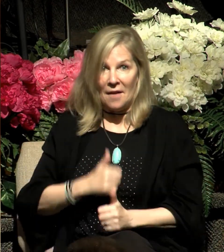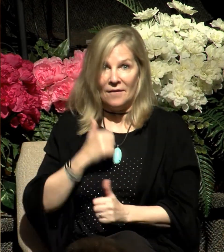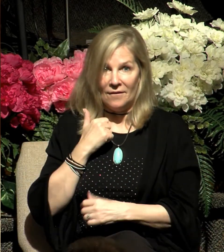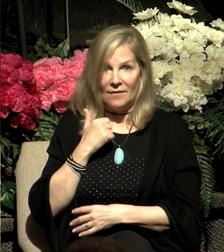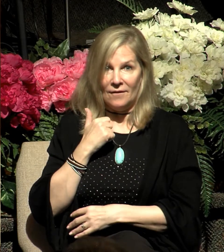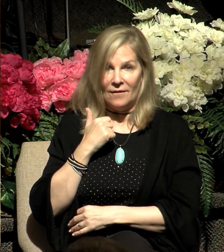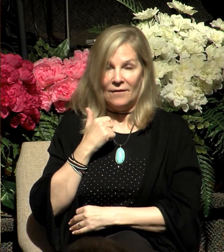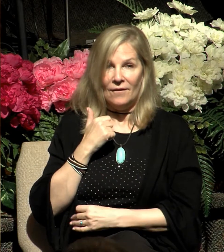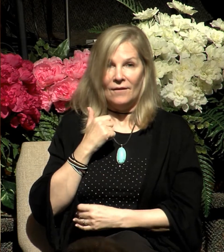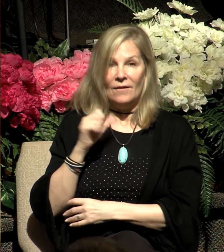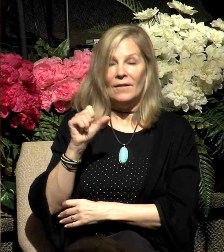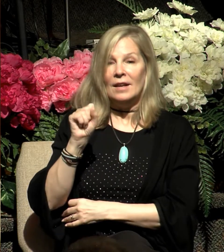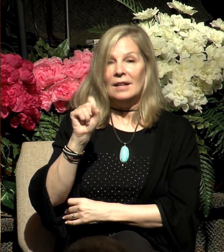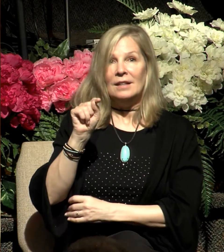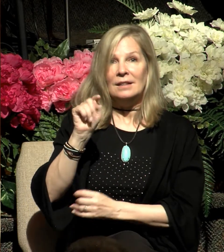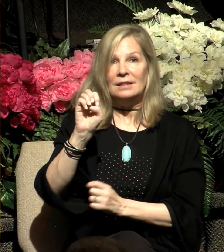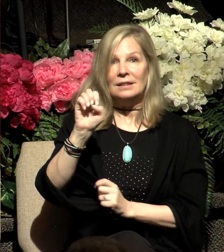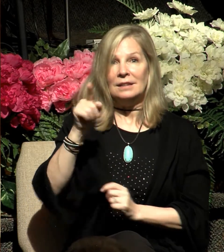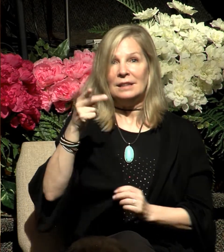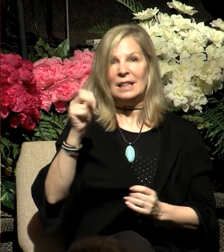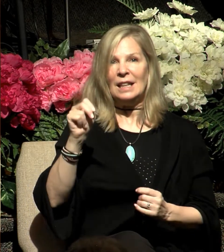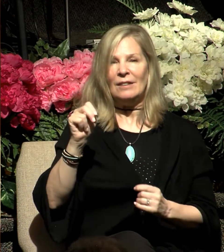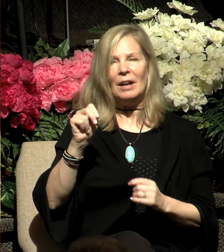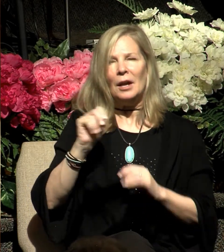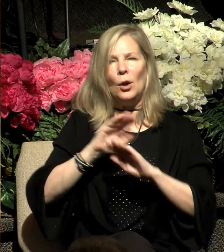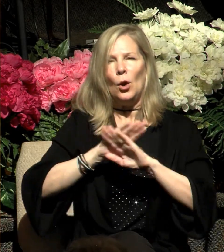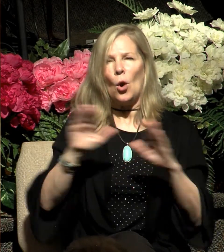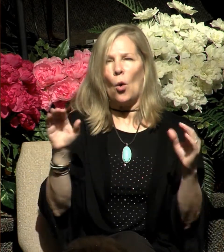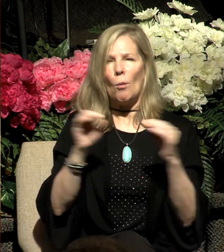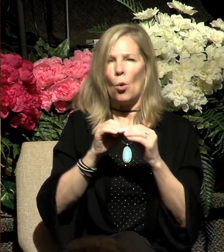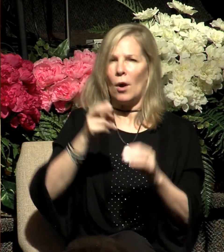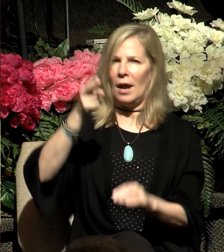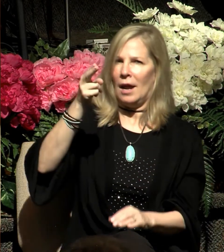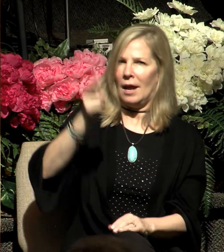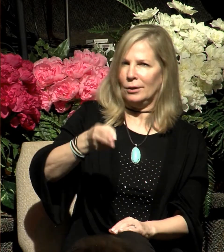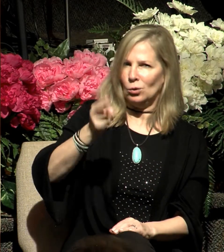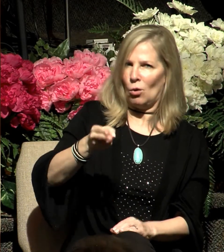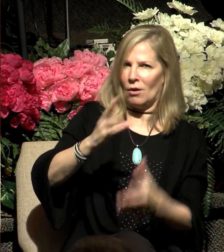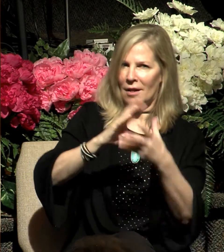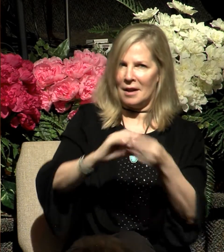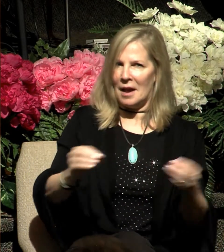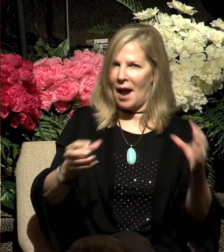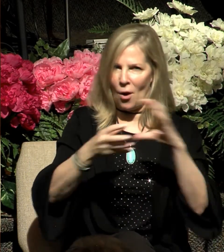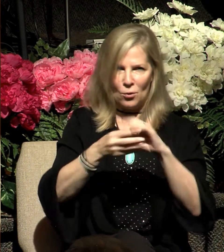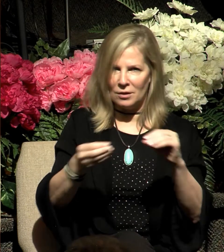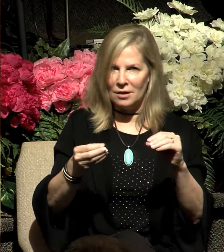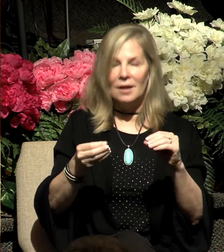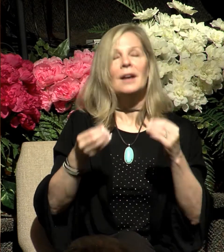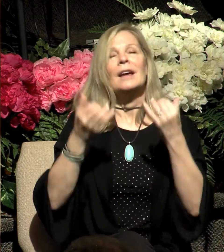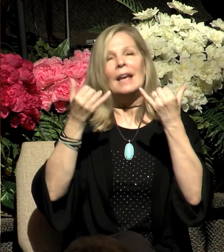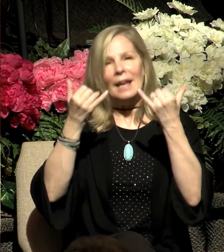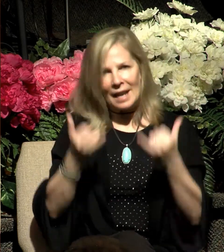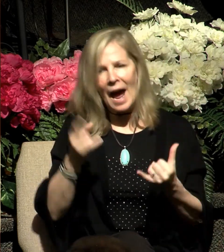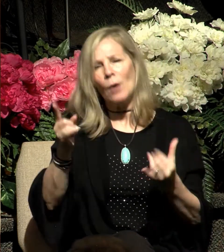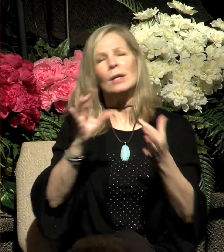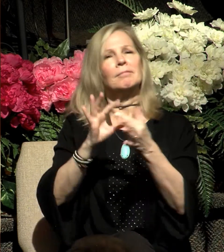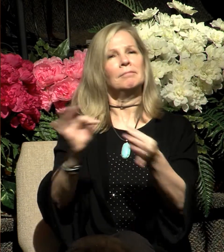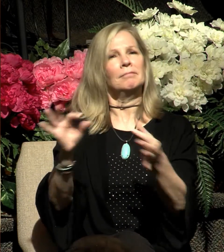stops giving the historical account of this man. And he starts speaking. He starts making comments about the significance